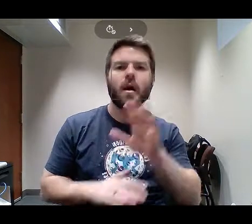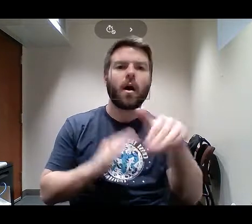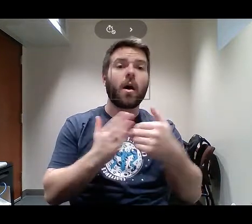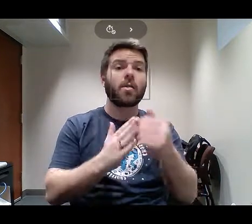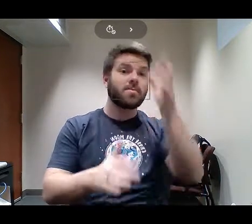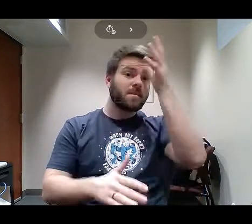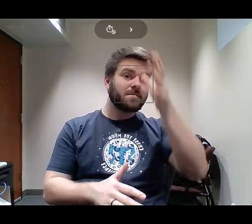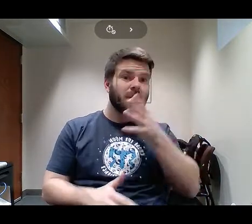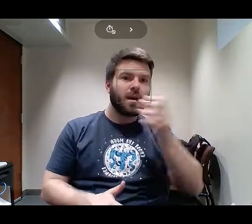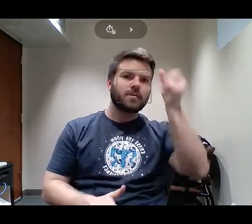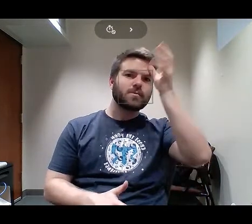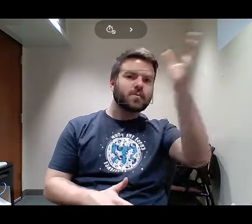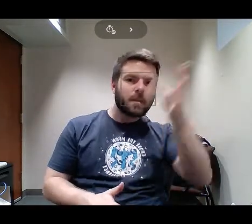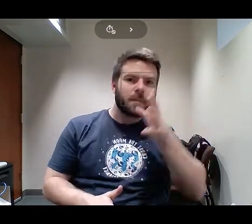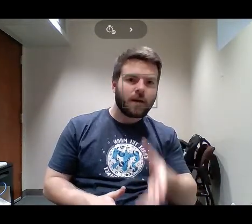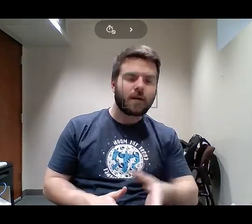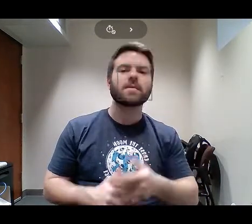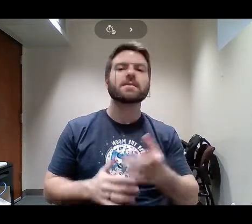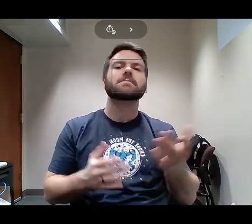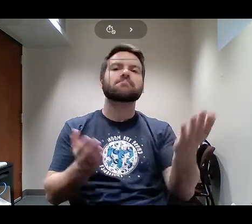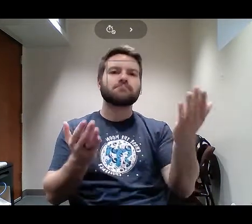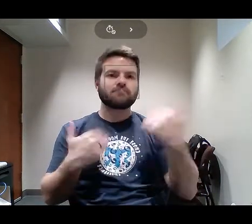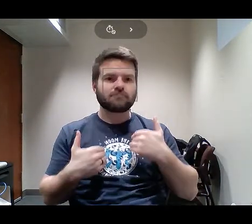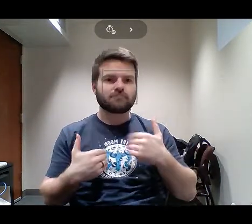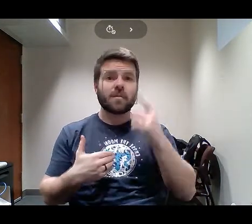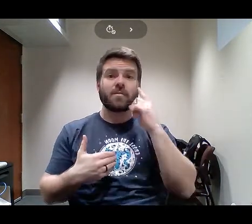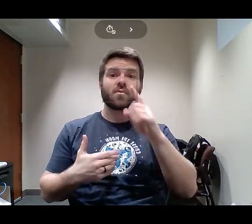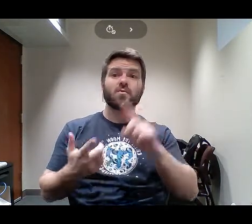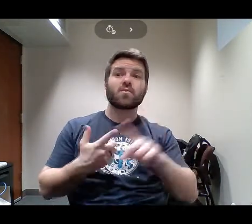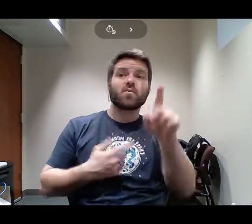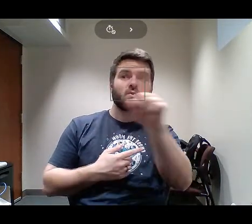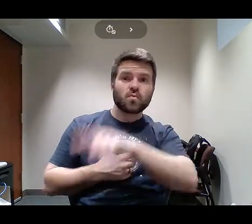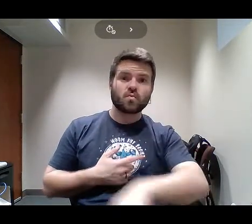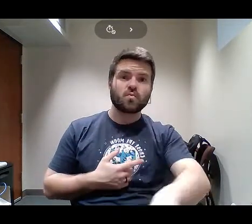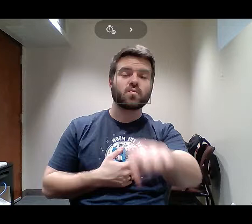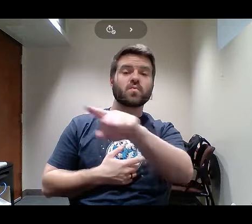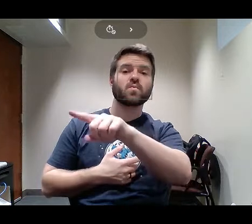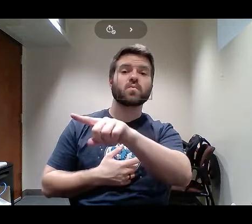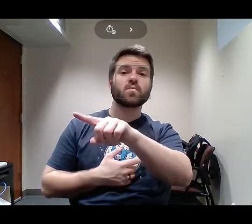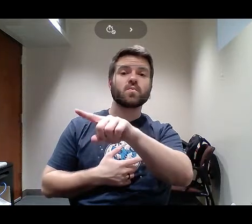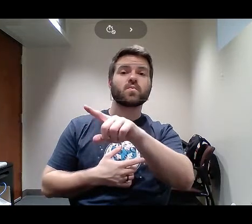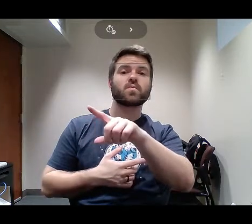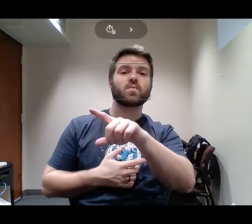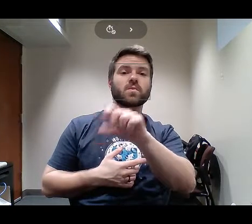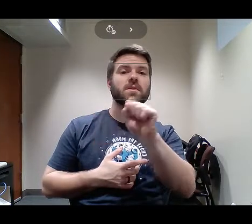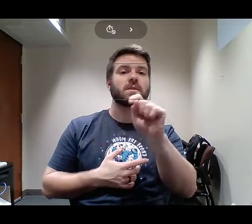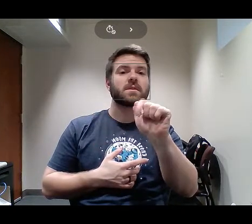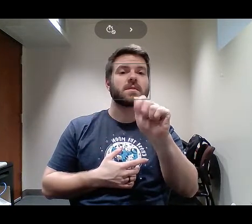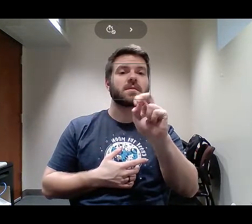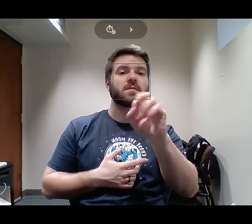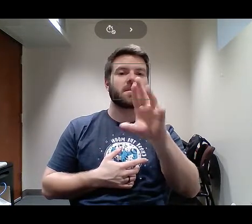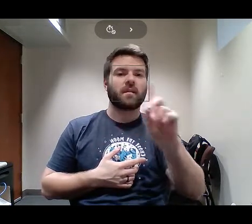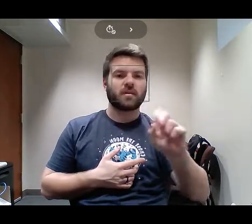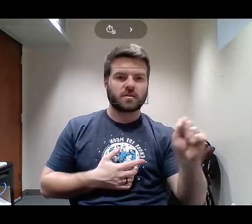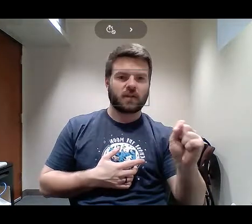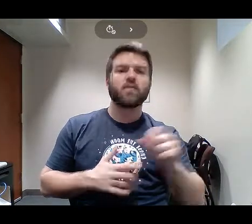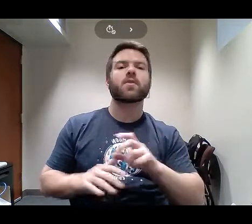grandparents, to you, the Stanford graduates. Thank you for letting me share this